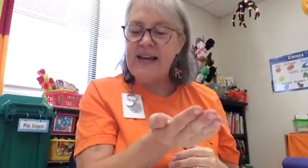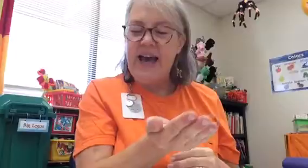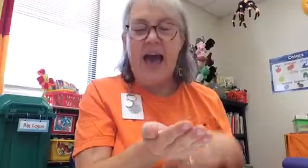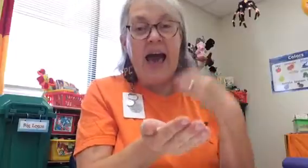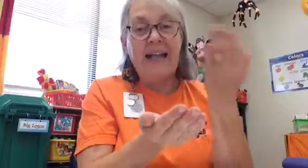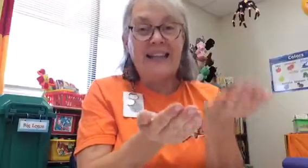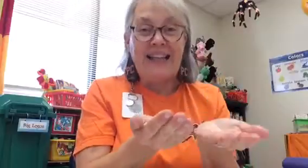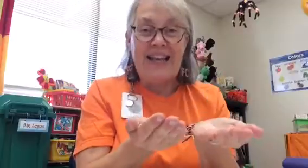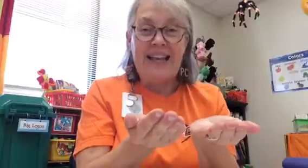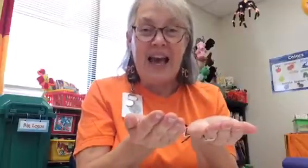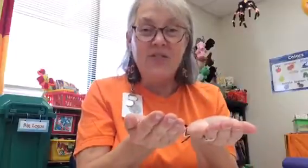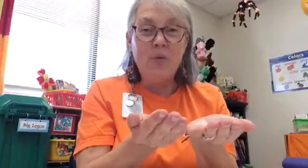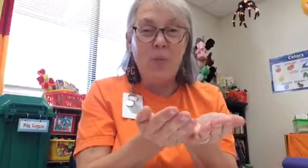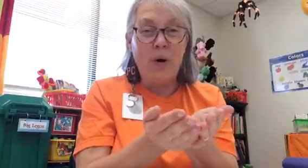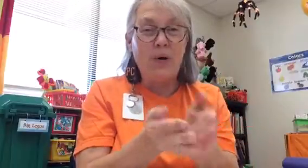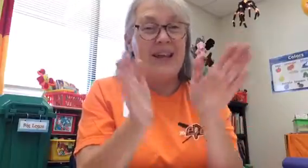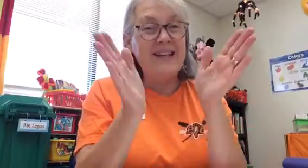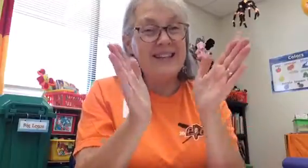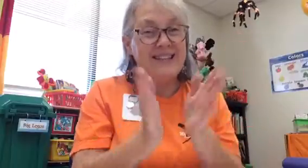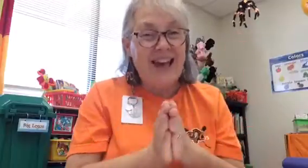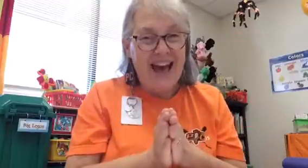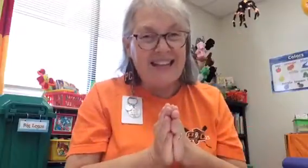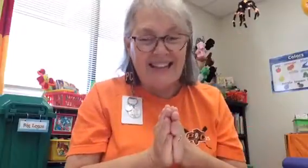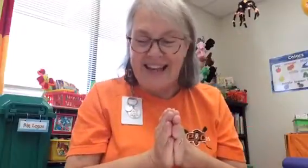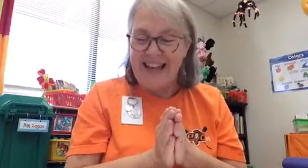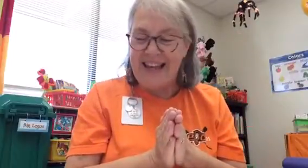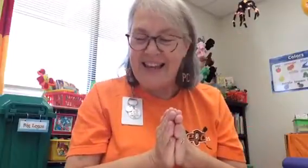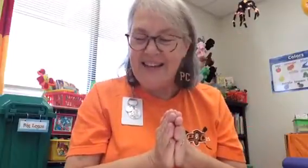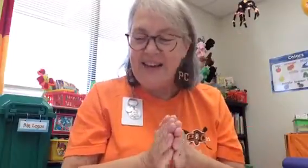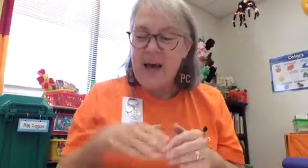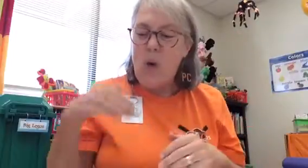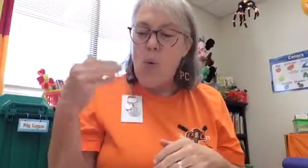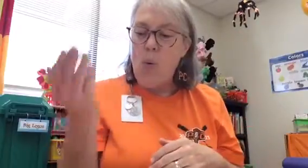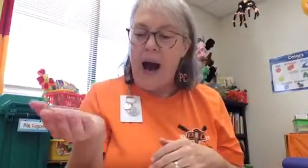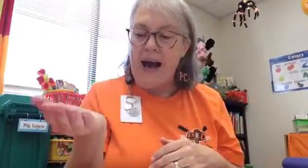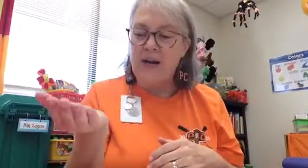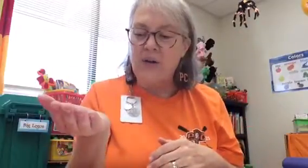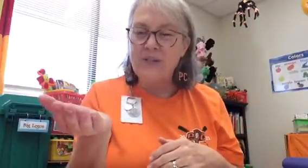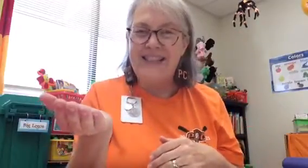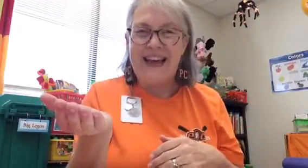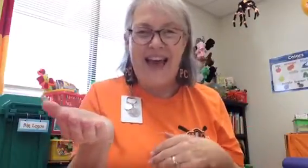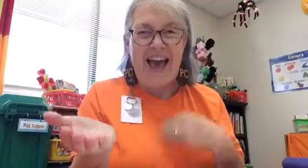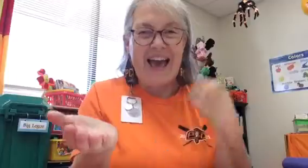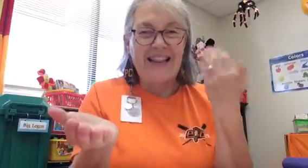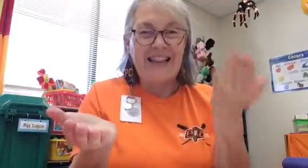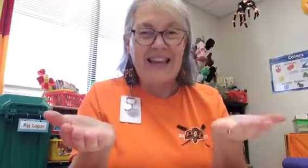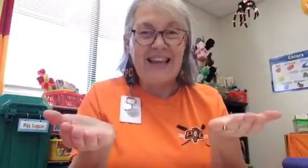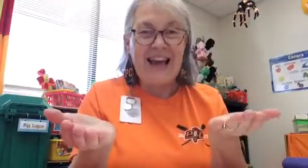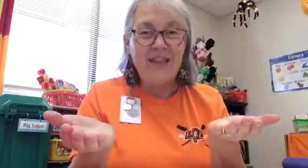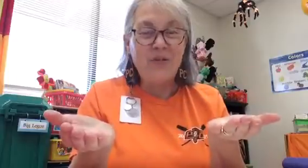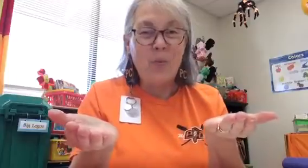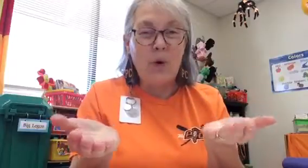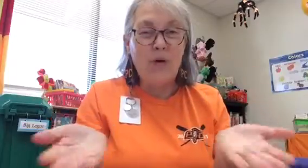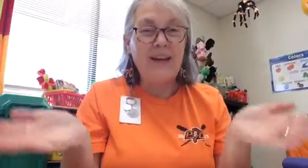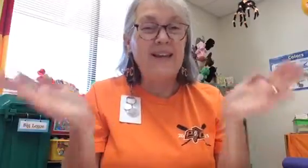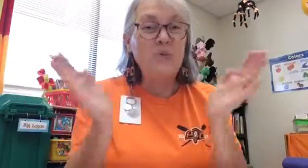add-ly, and the word is sadly. Wild, add-ly, and the word is